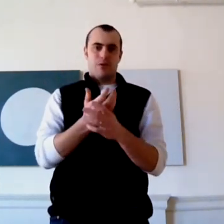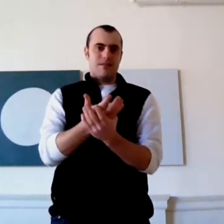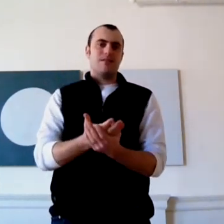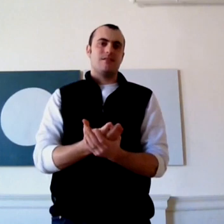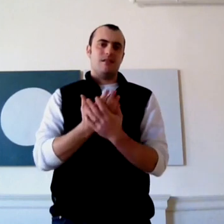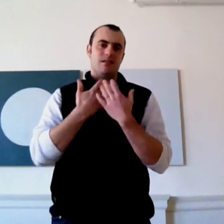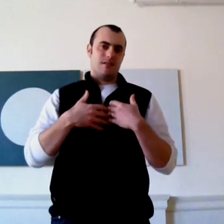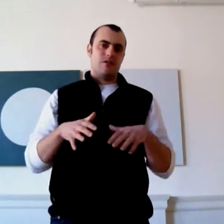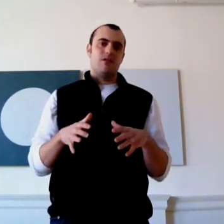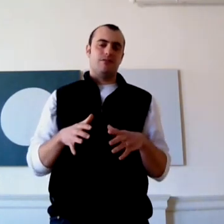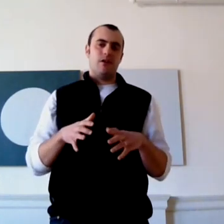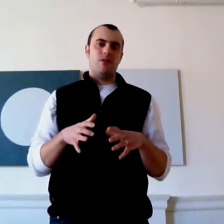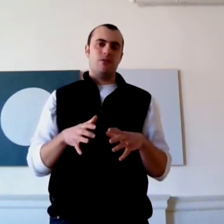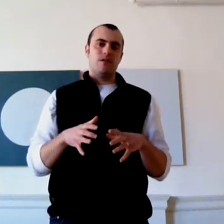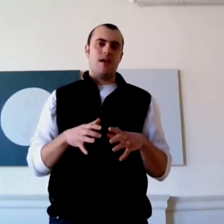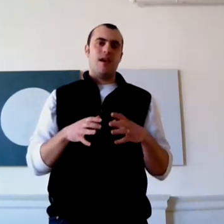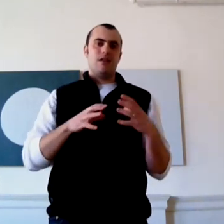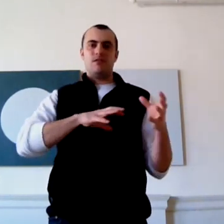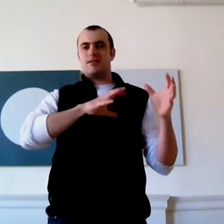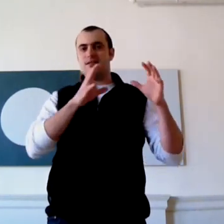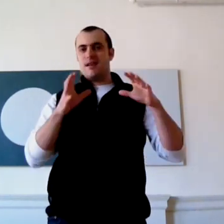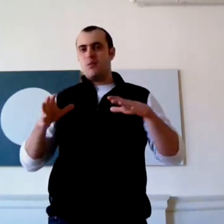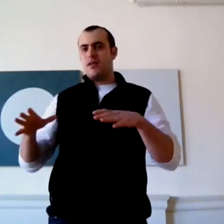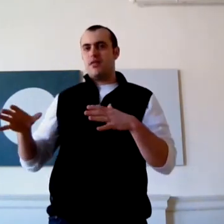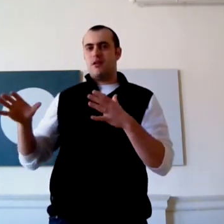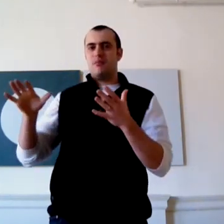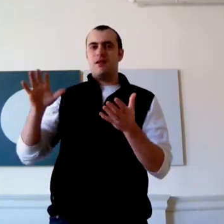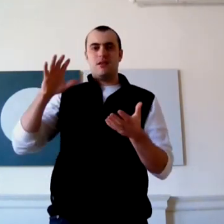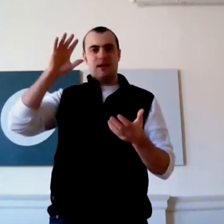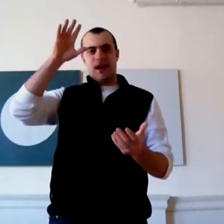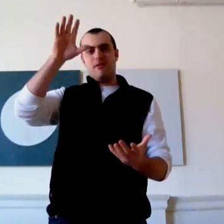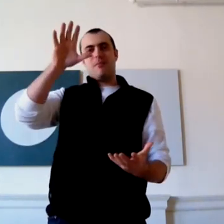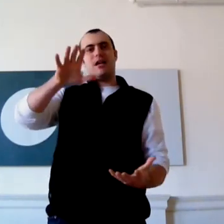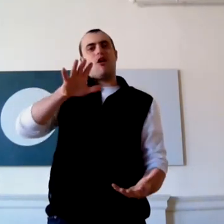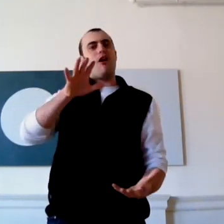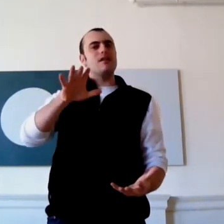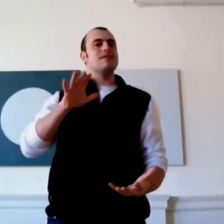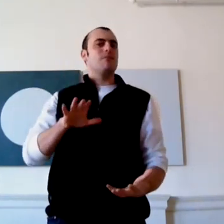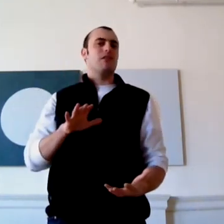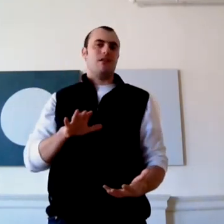present to these internal flows and you can stay with them. You can have your mind on something.